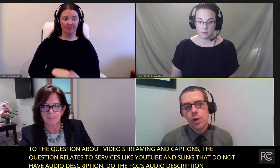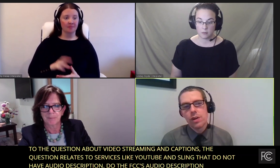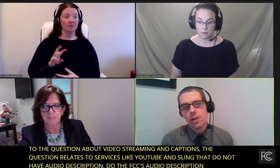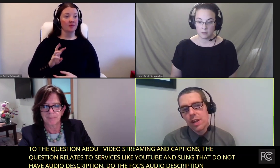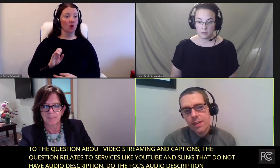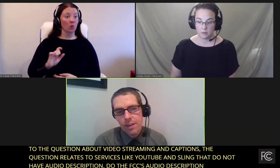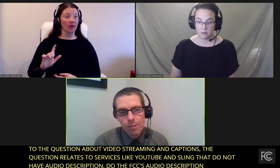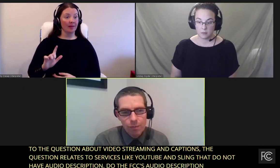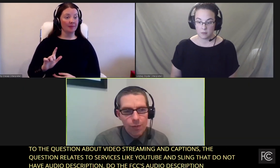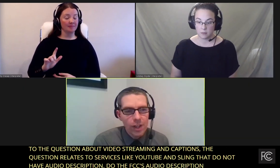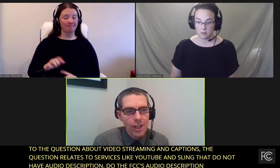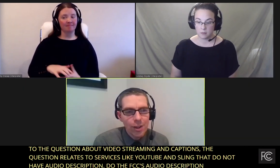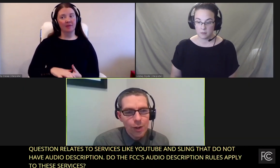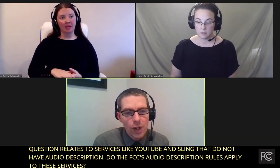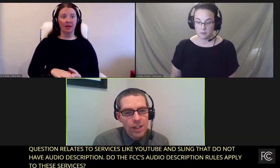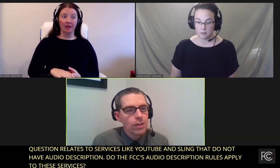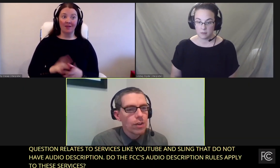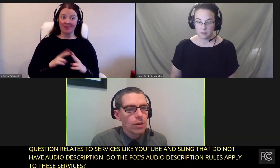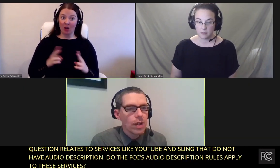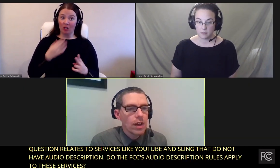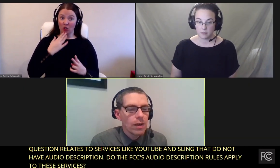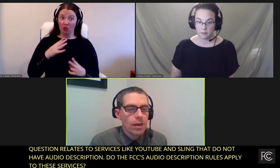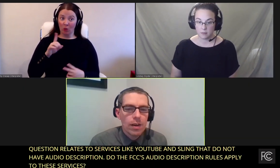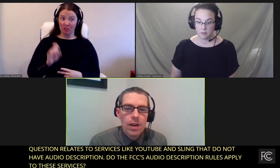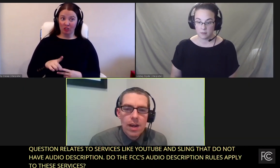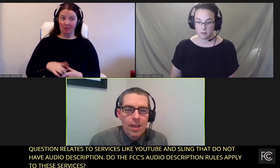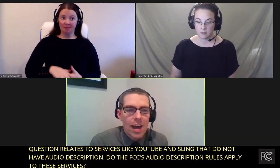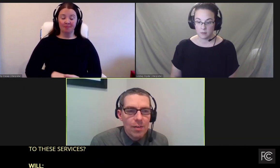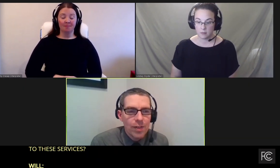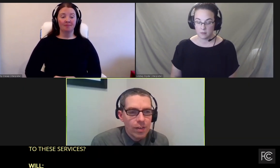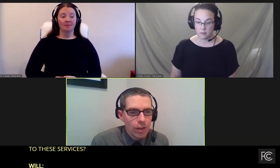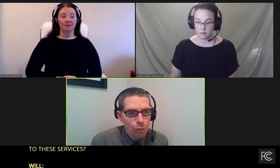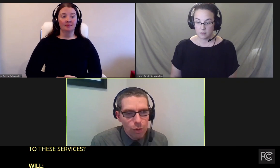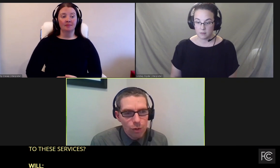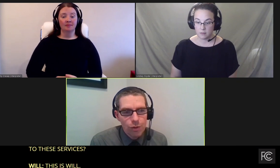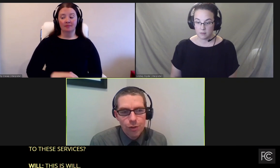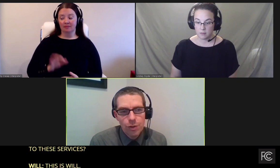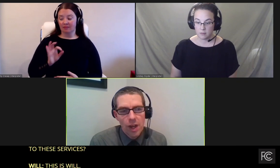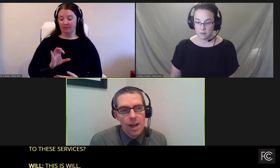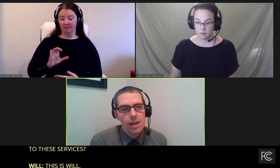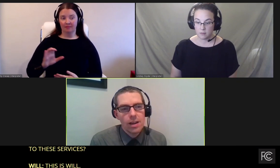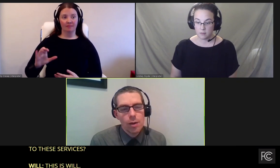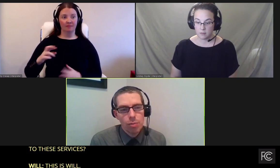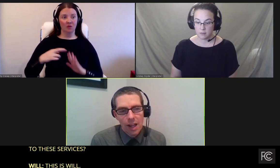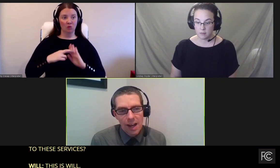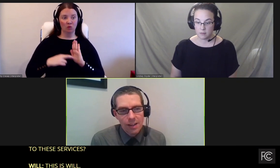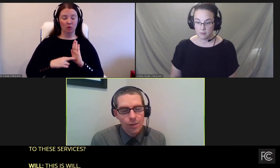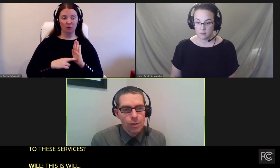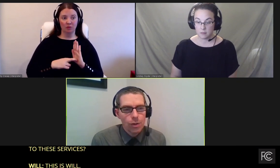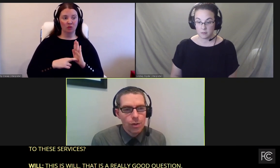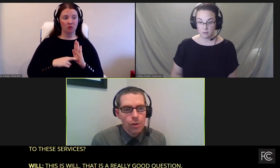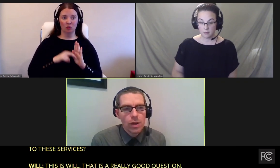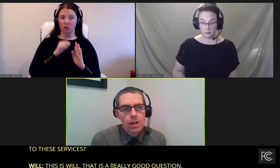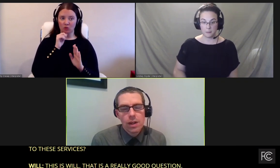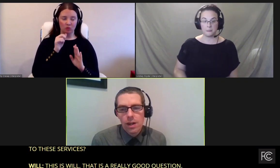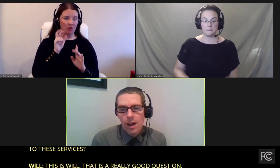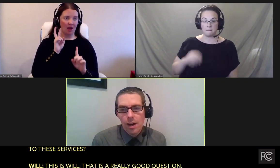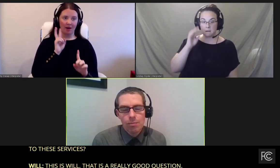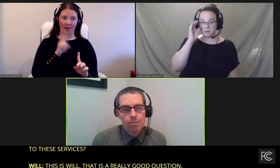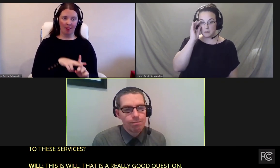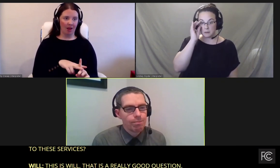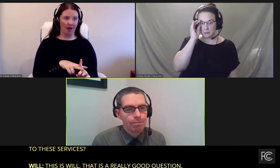This is Will. It's a really good question. So the FCC's rules do not apply to